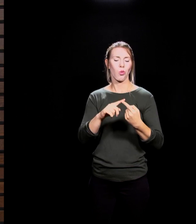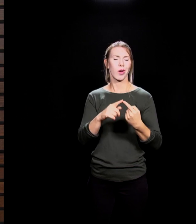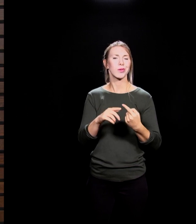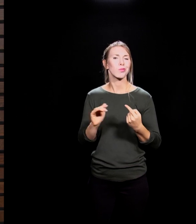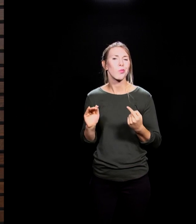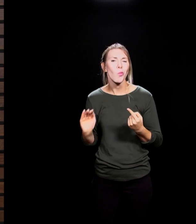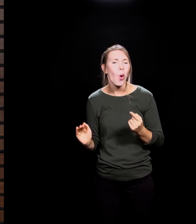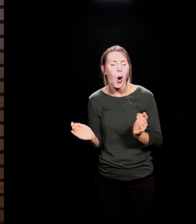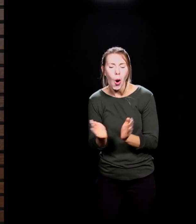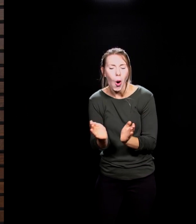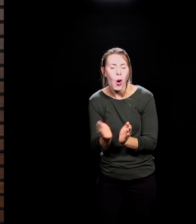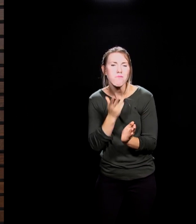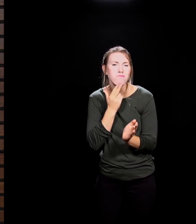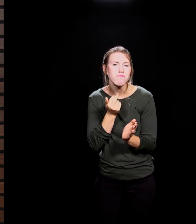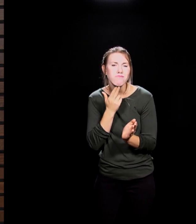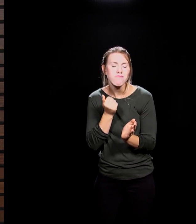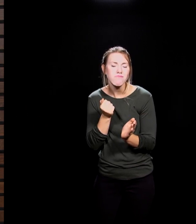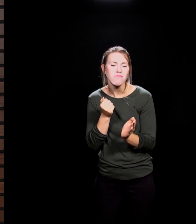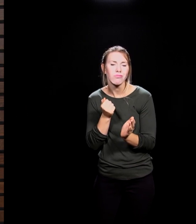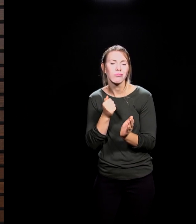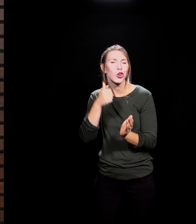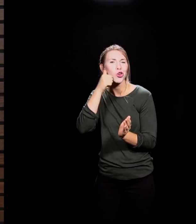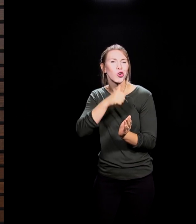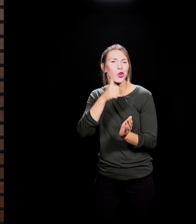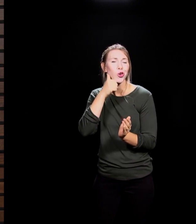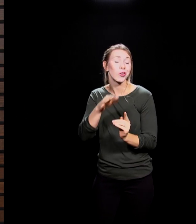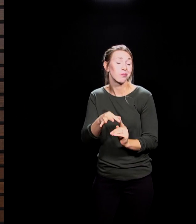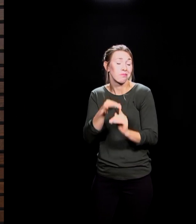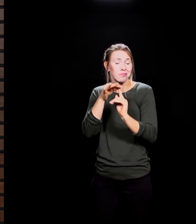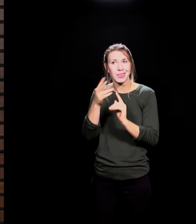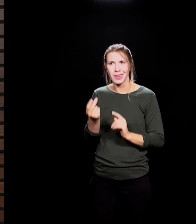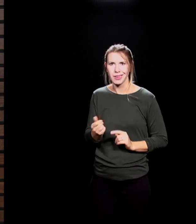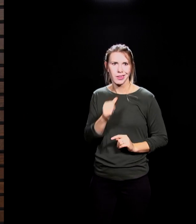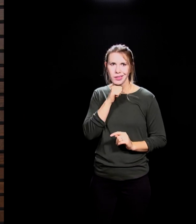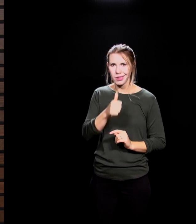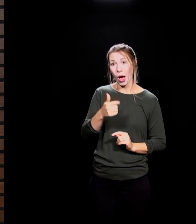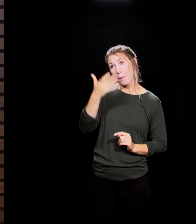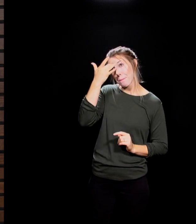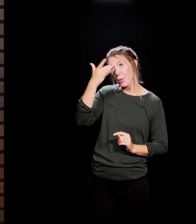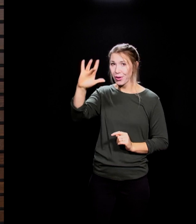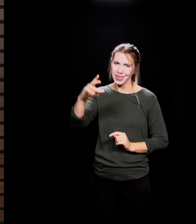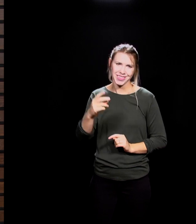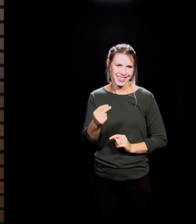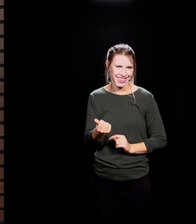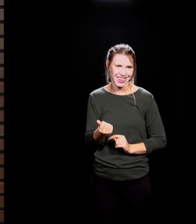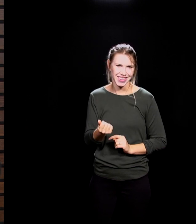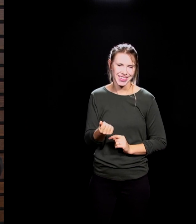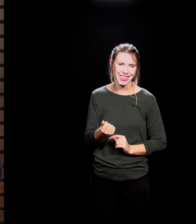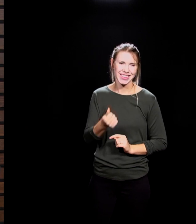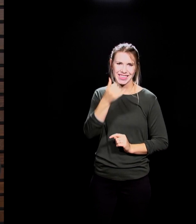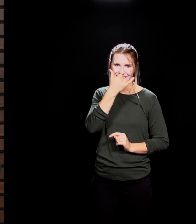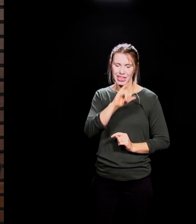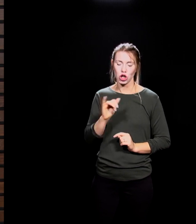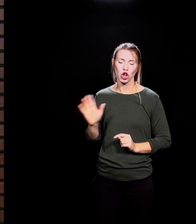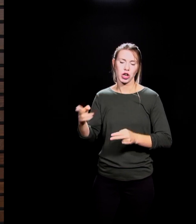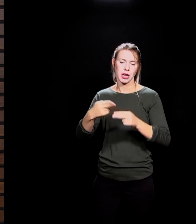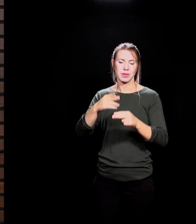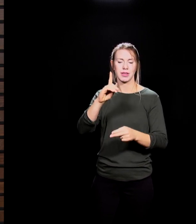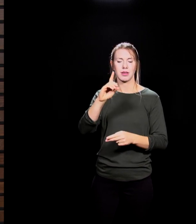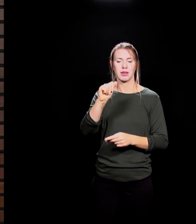she's unique. I'll just say that. She's not the smartest dog I've ever met. Her name is Daisy. And there are times when